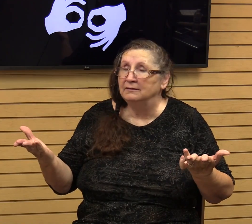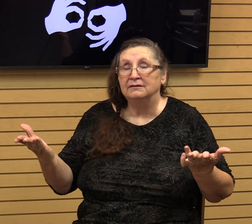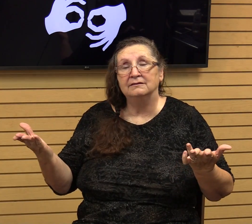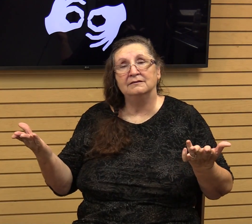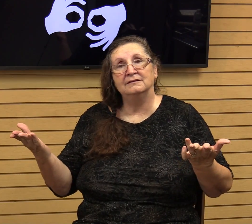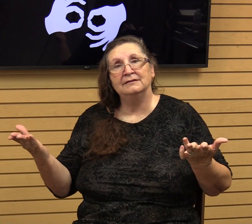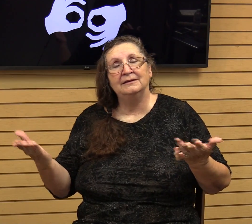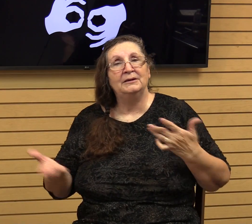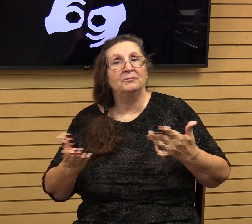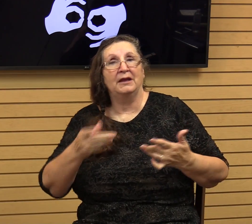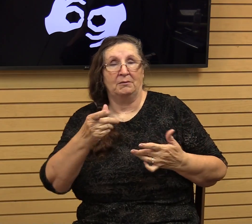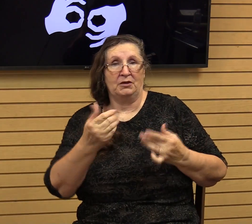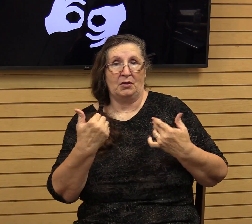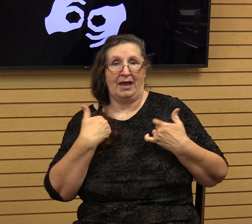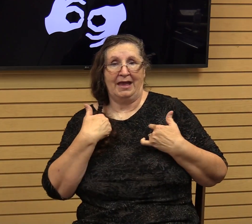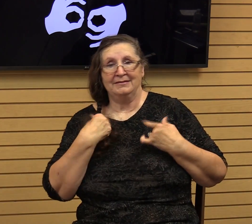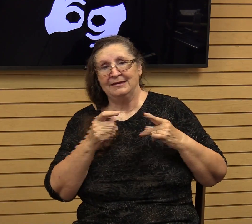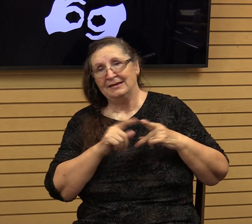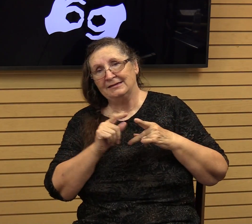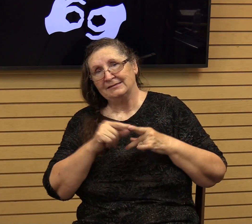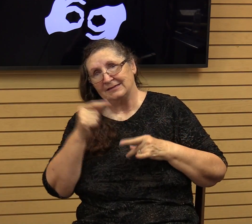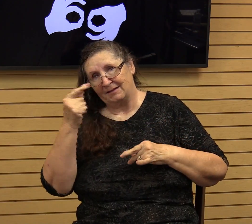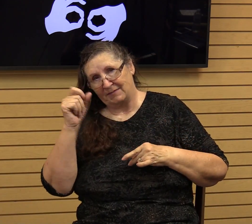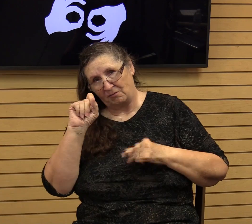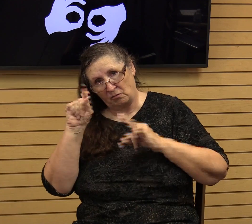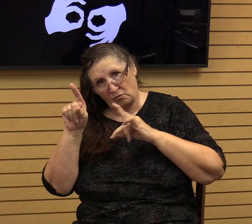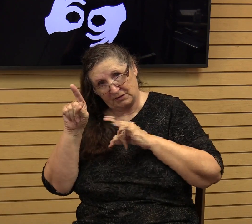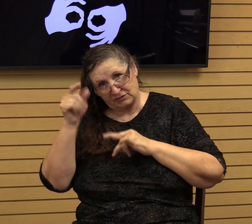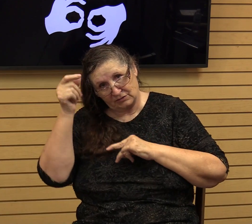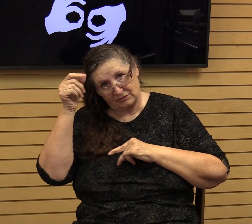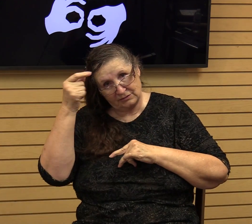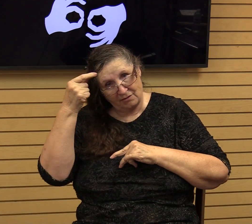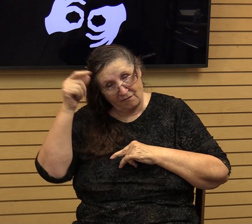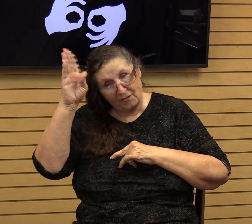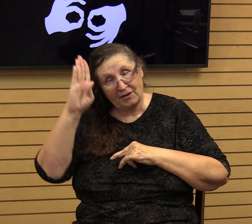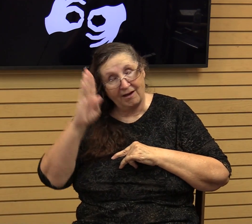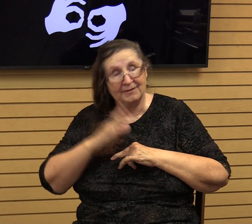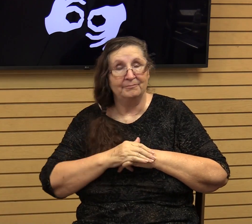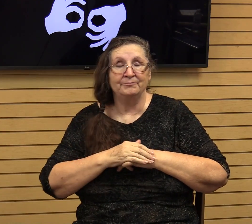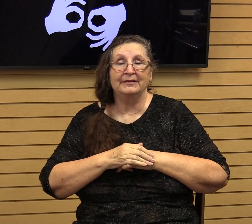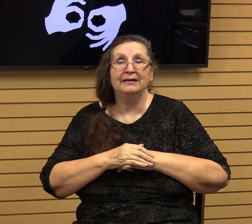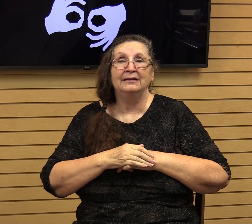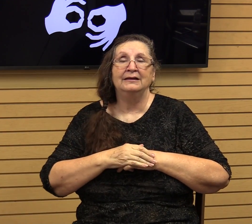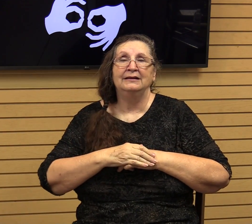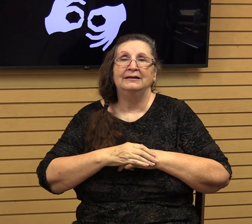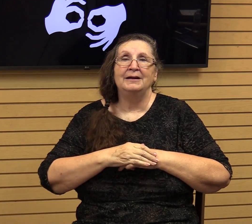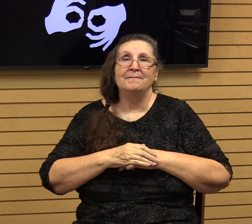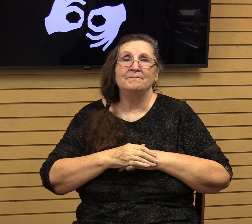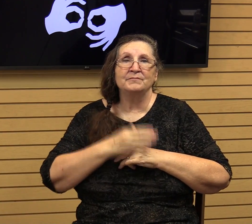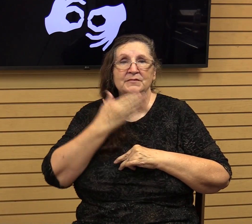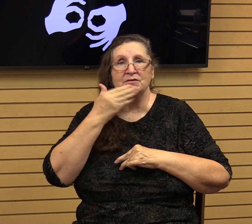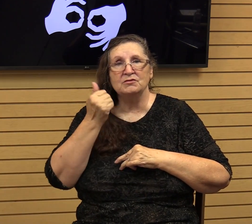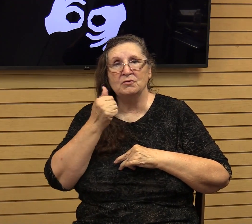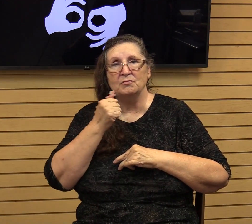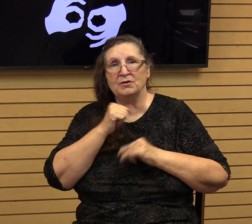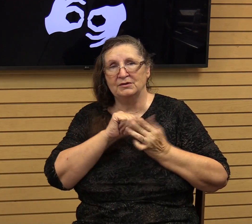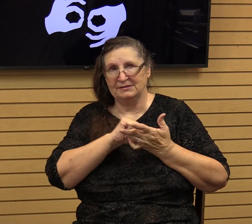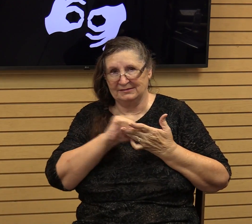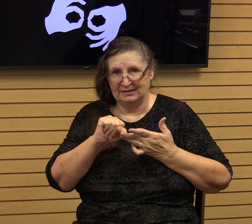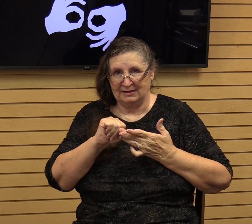Maybe you've had those same kinds of questions for God. I mean, even the most seasoned saint can hear about